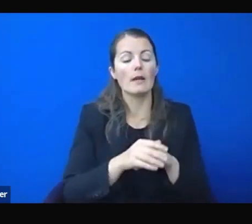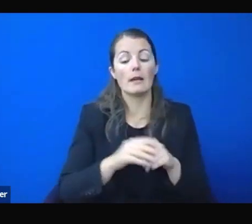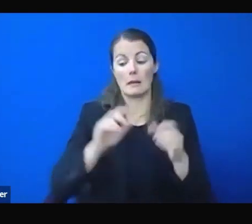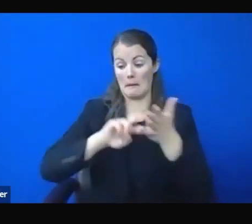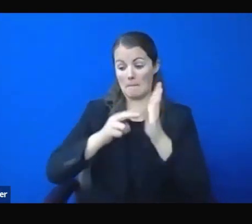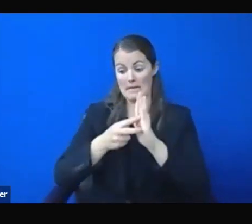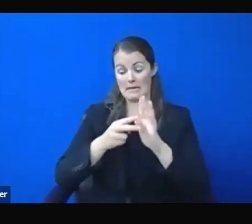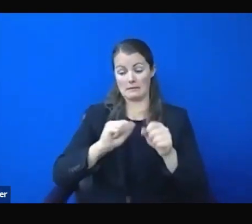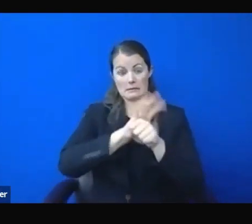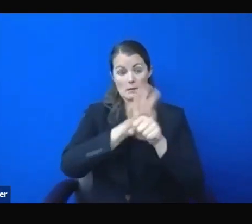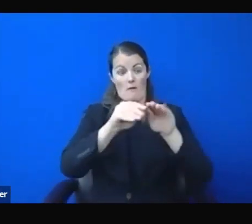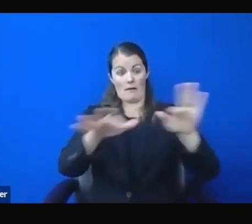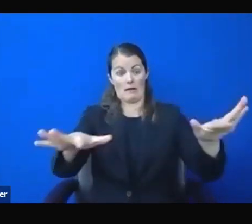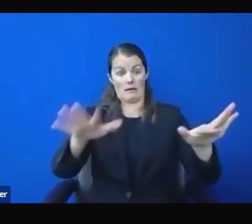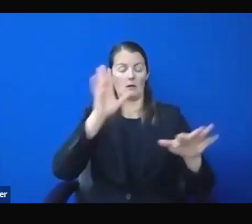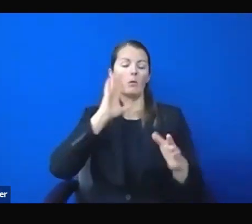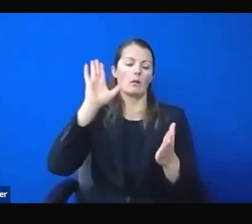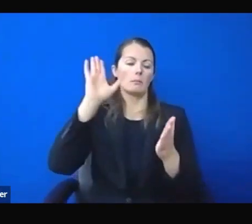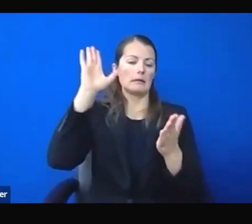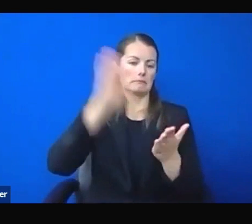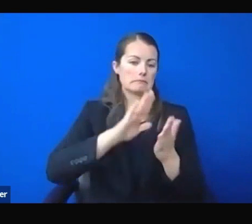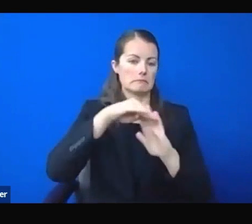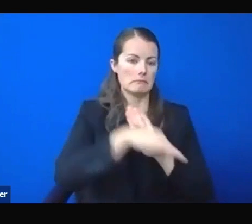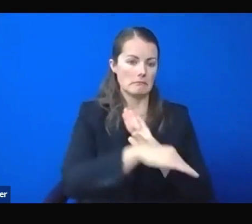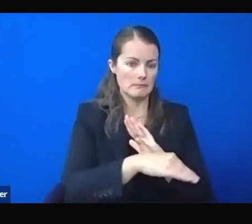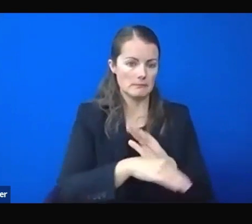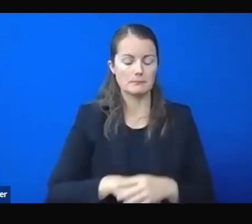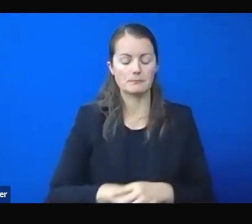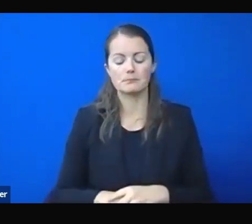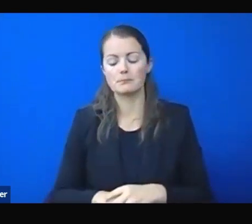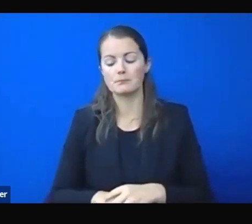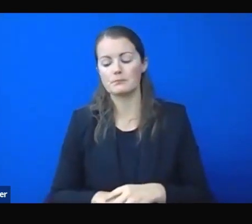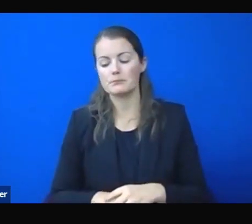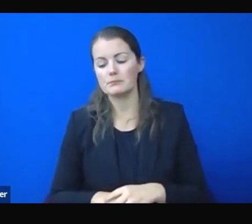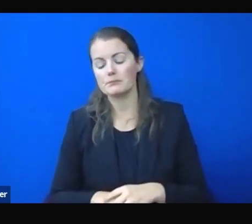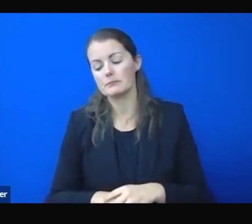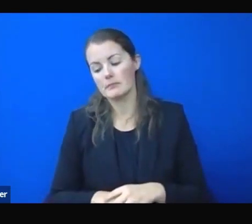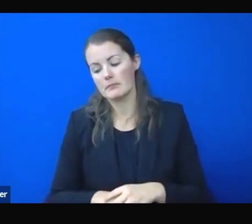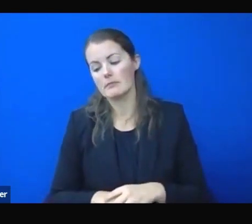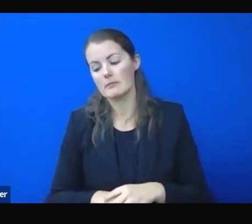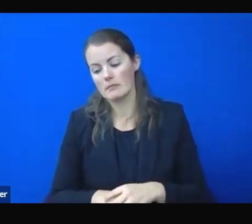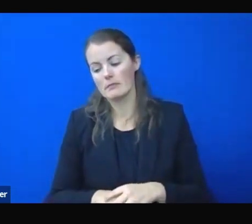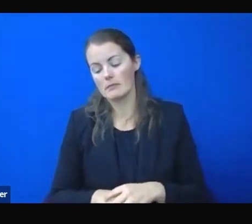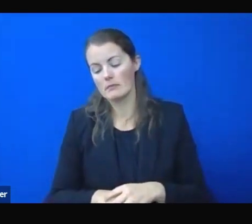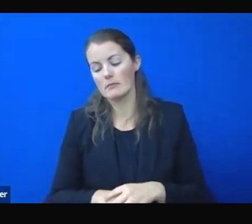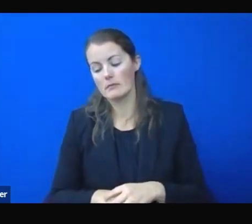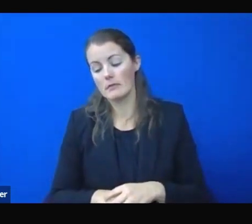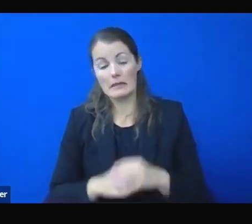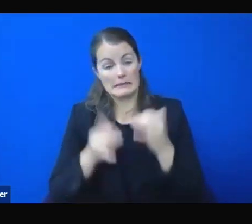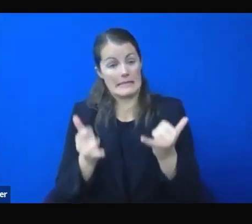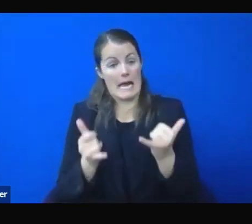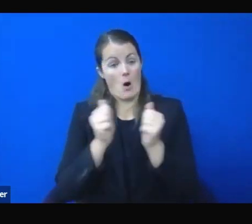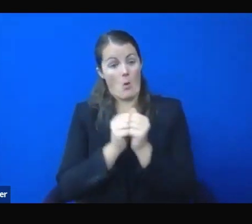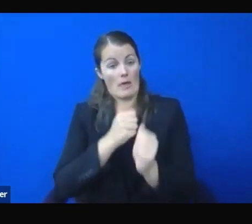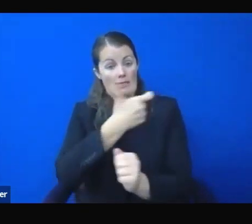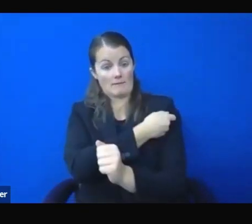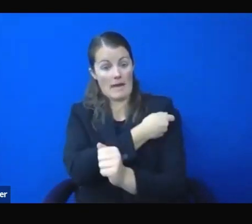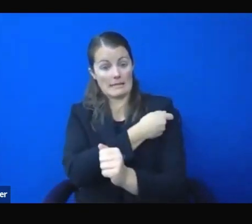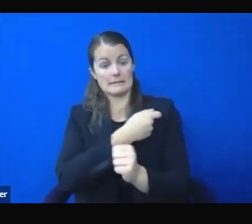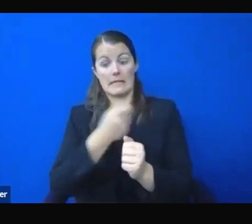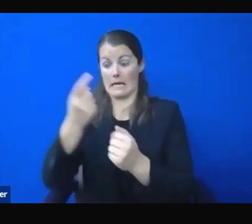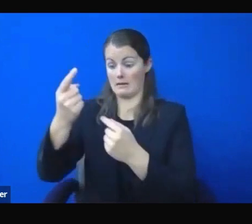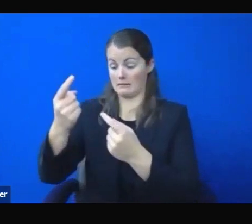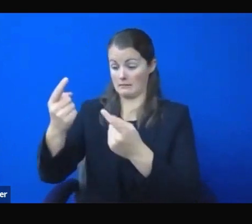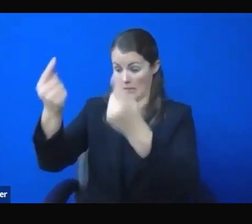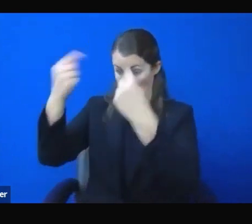we're much closer to the end of this pandemic than we are to the beginning, and I still feel that way today. We are closer to the end than